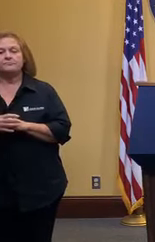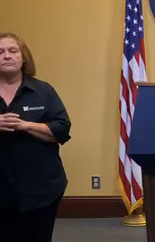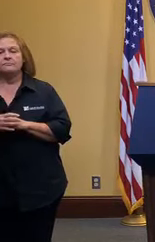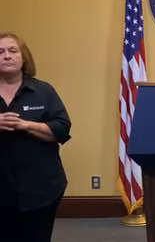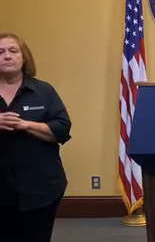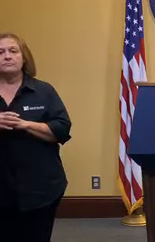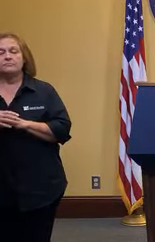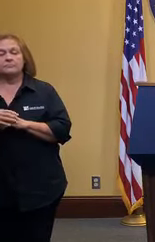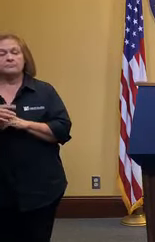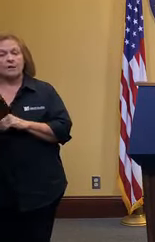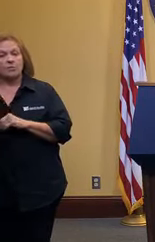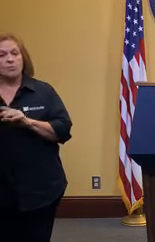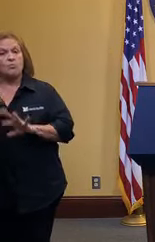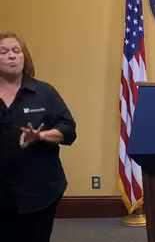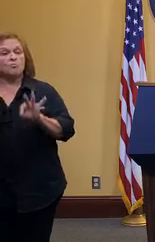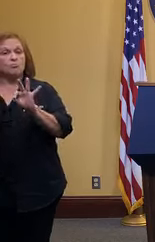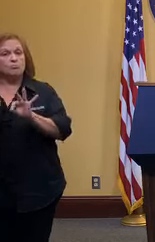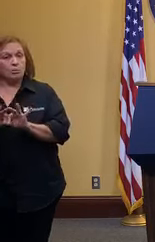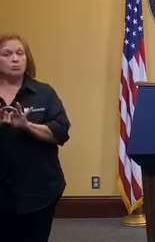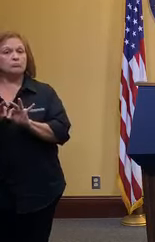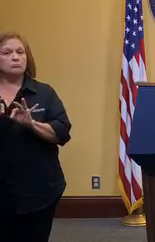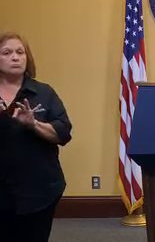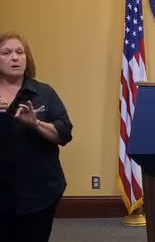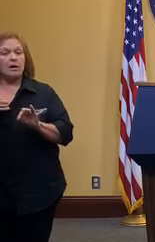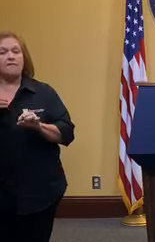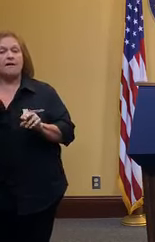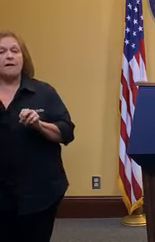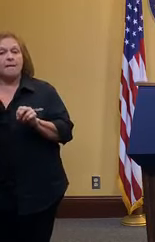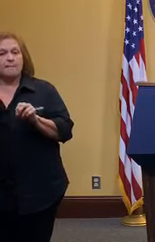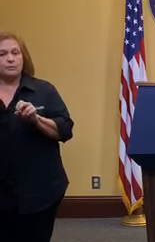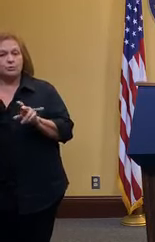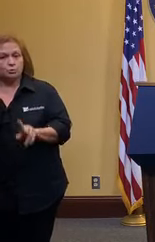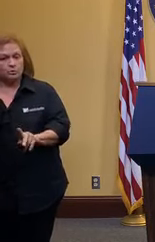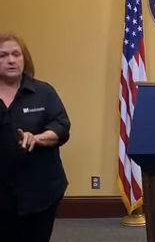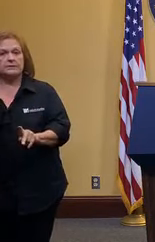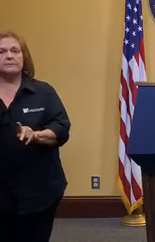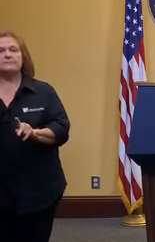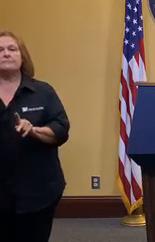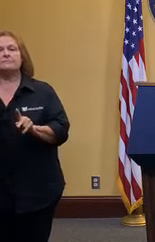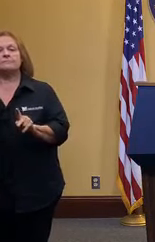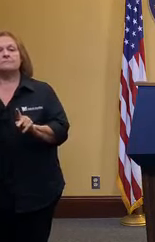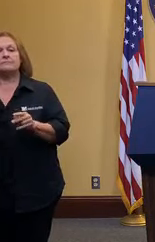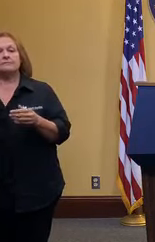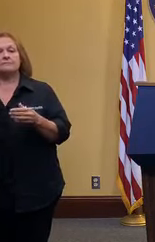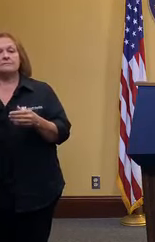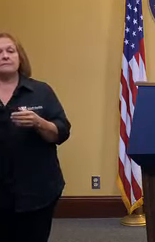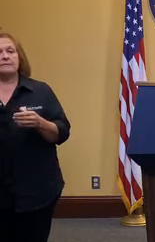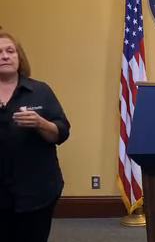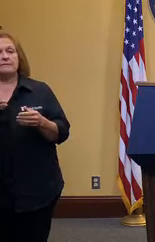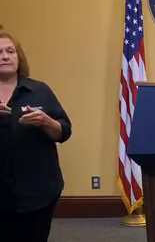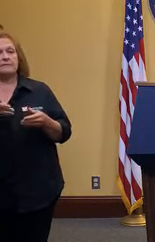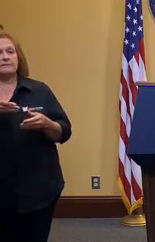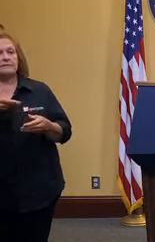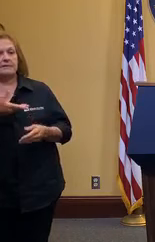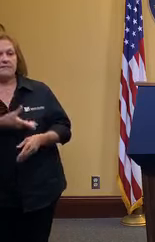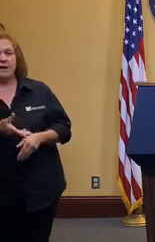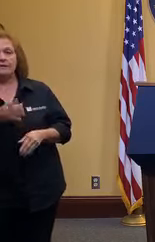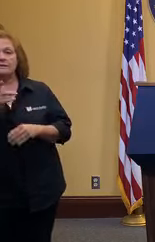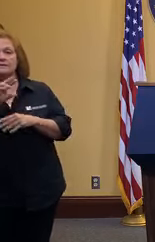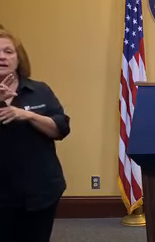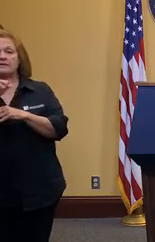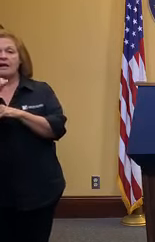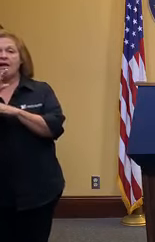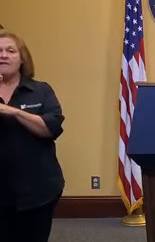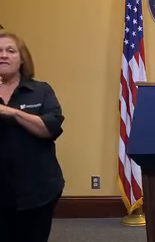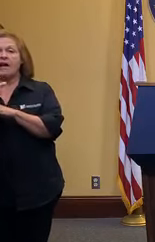thought it was fitting to have an opportunity to have dr vegno provide you